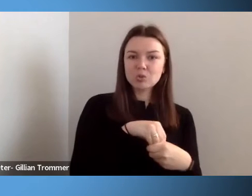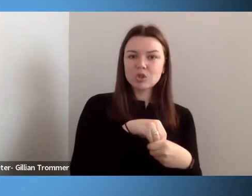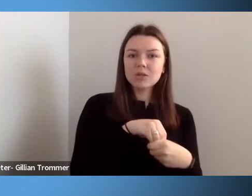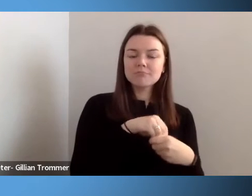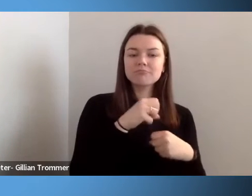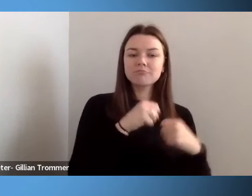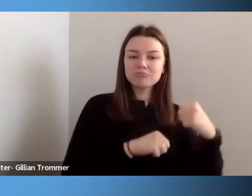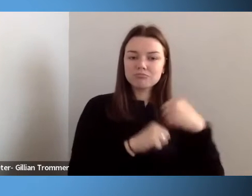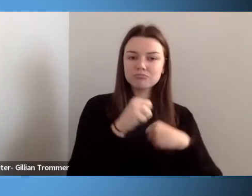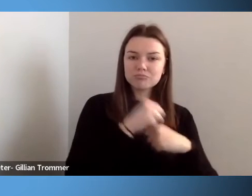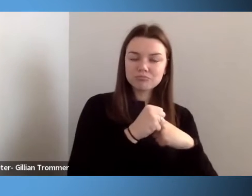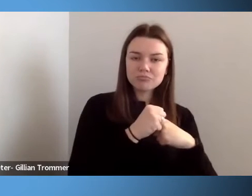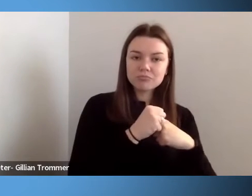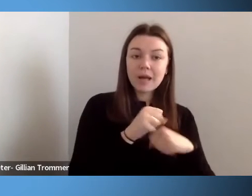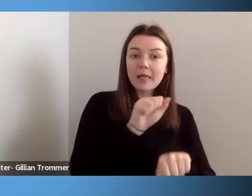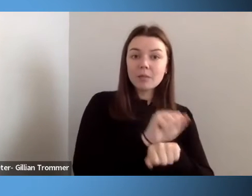network.